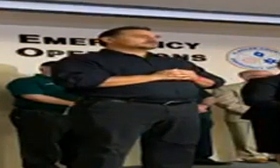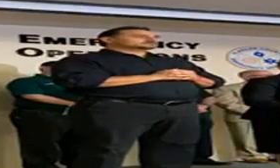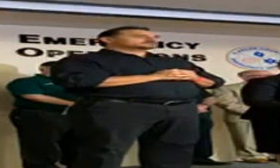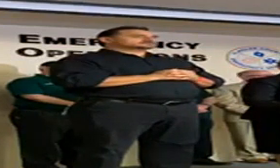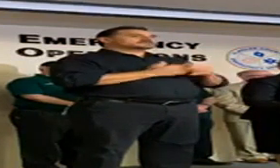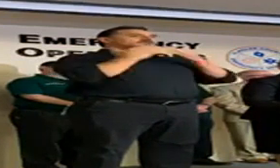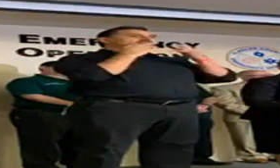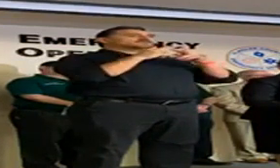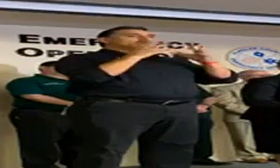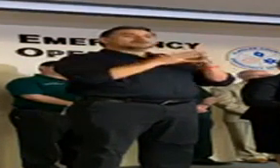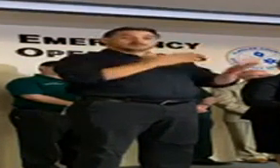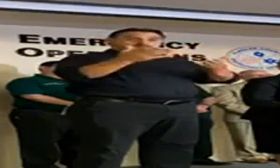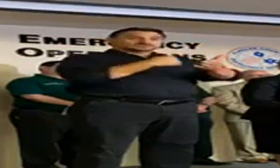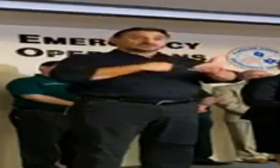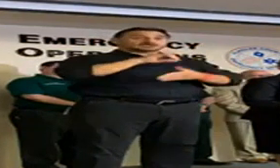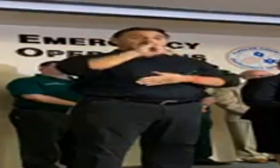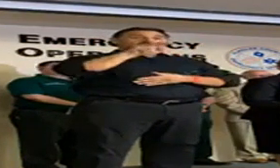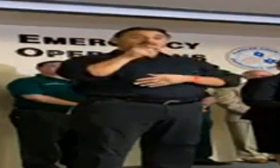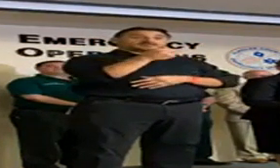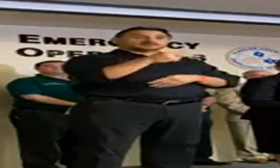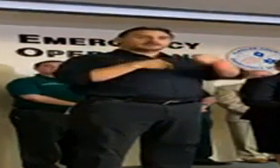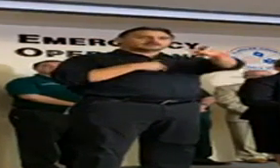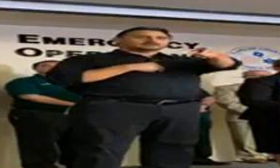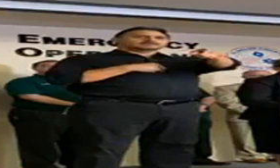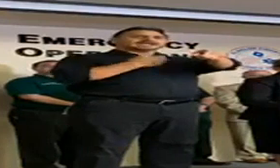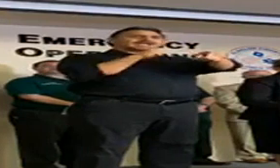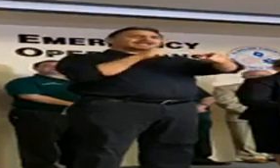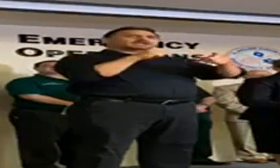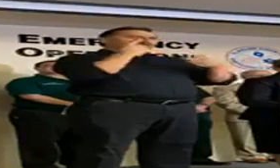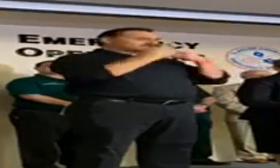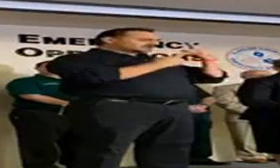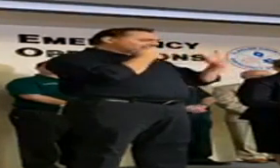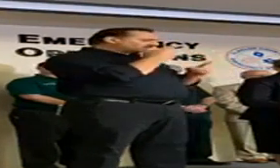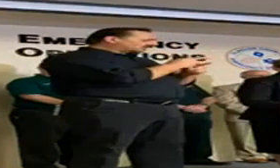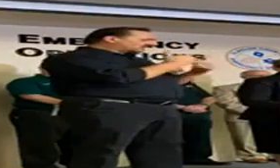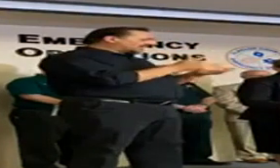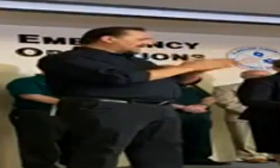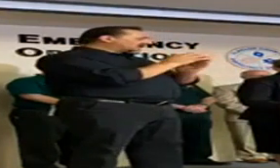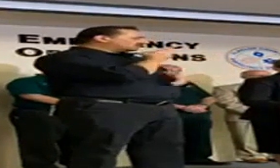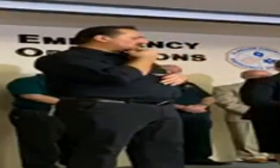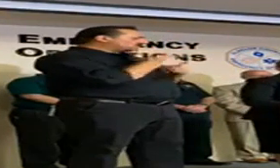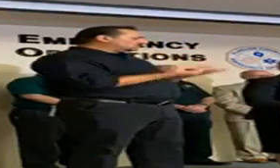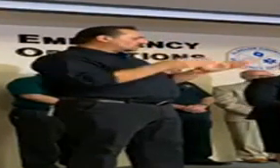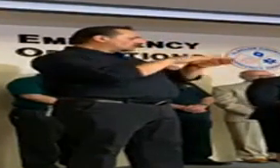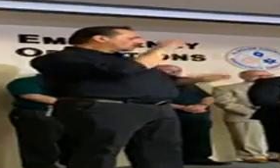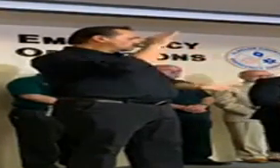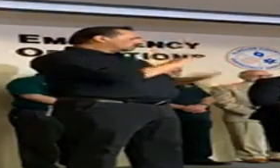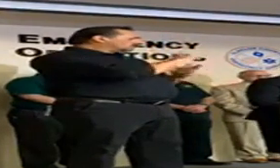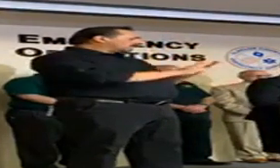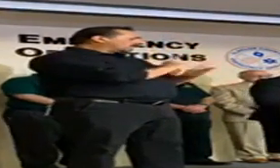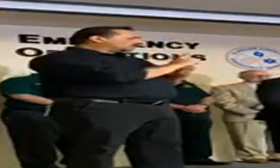Thank you very much. Oh, I'm sorry. Jonathan? Yes. Is there any consideration at this point of asking restaurants to close or reduce their hours